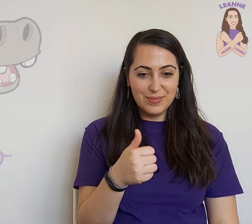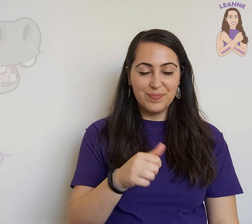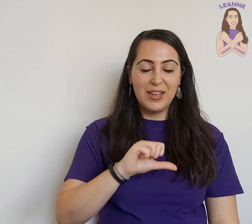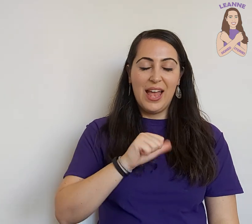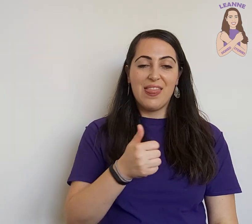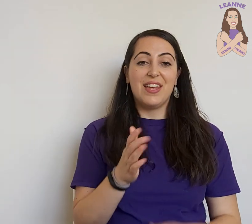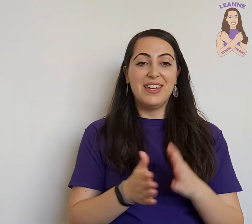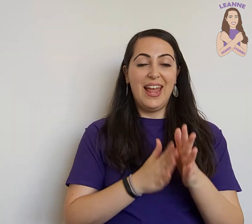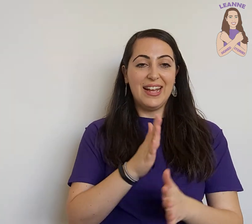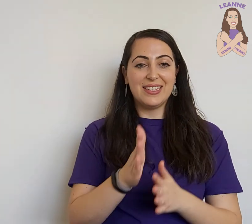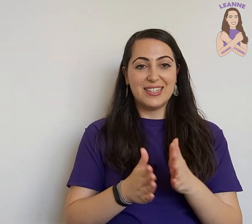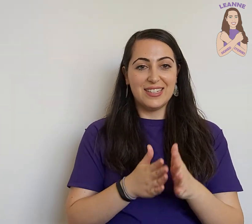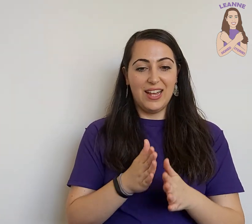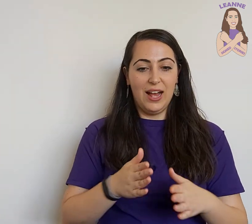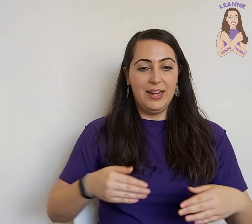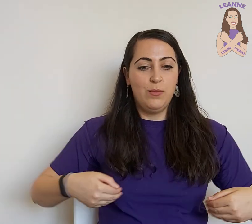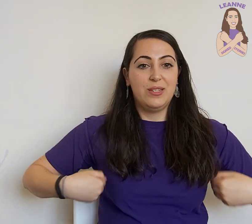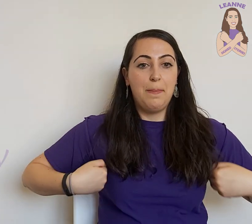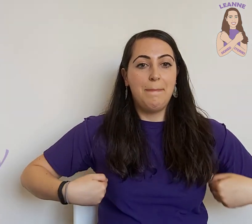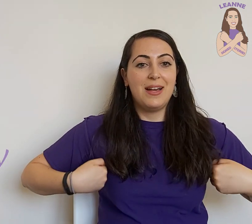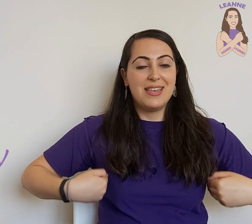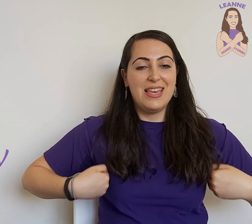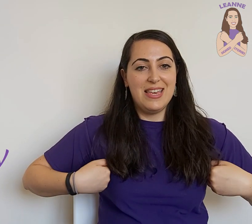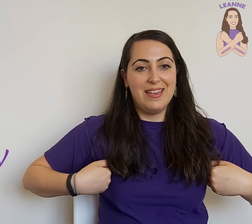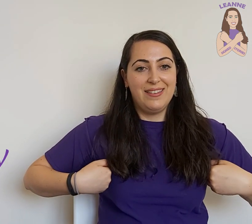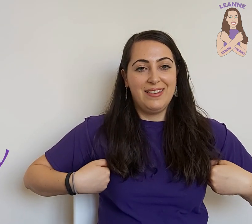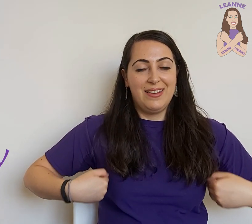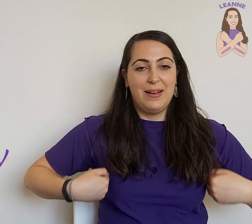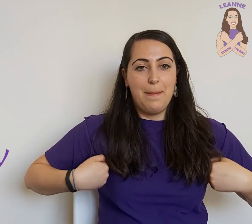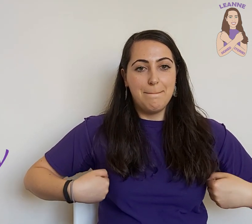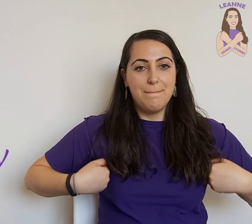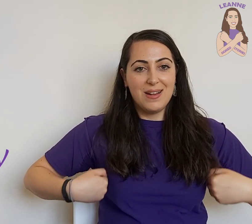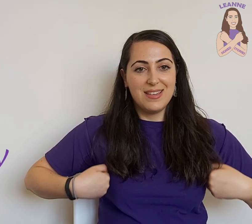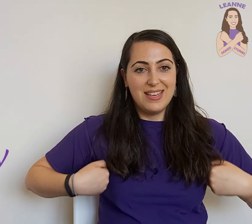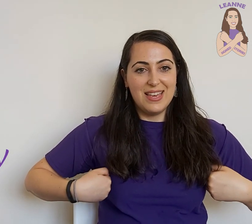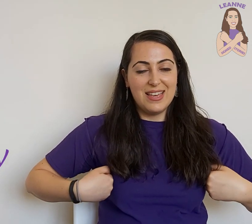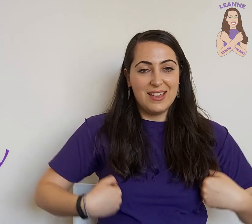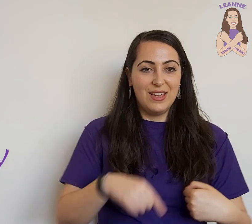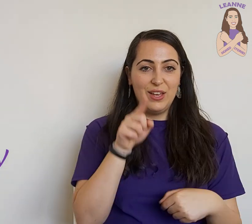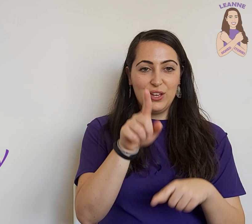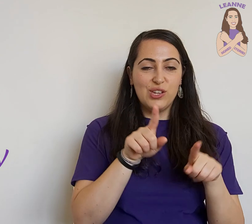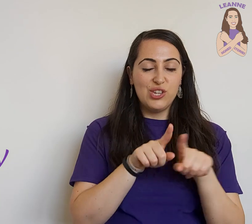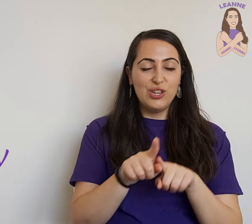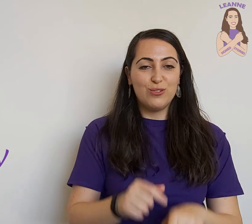The next sign was monkey. Monkey. You try.